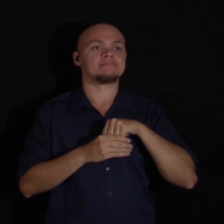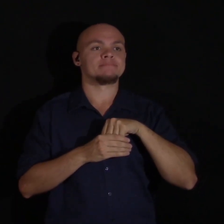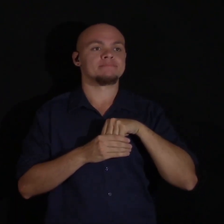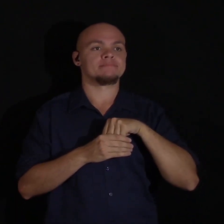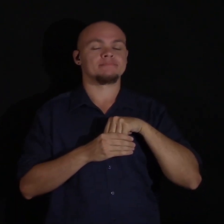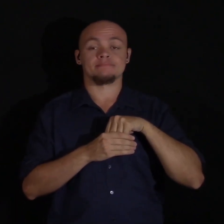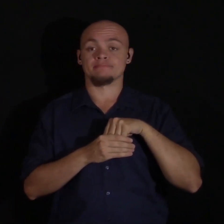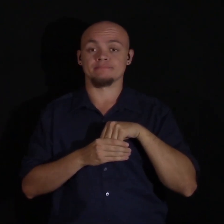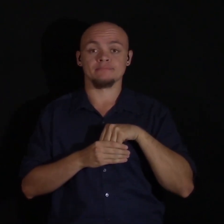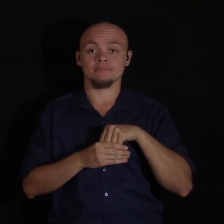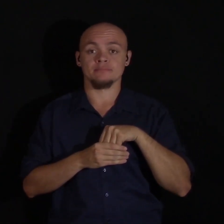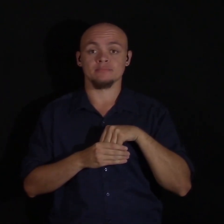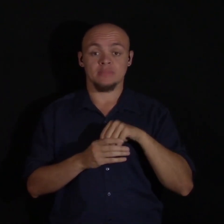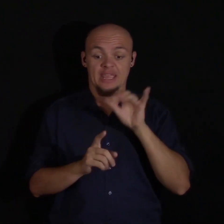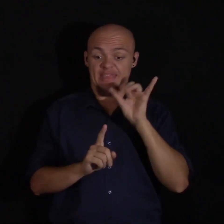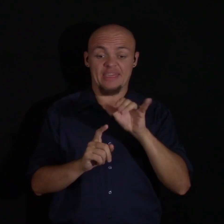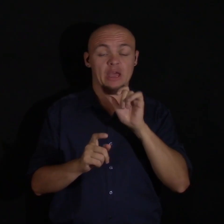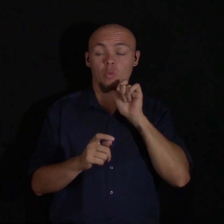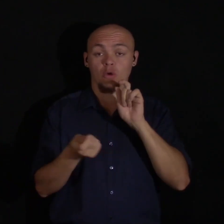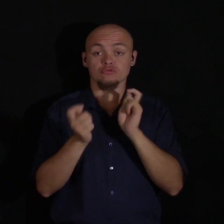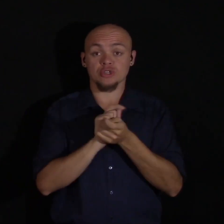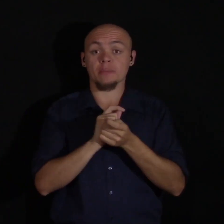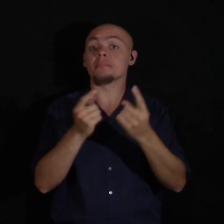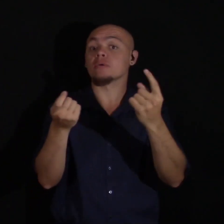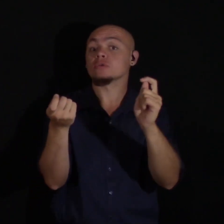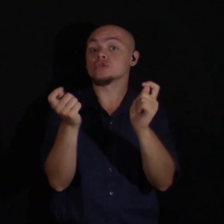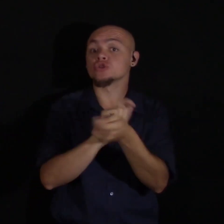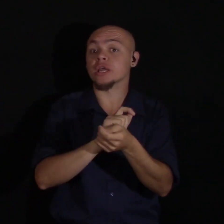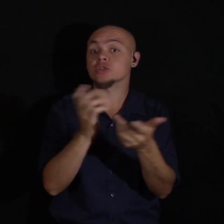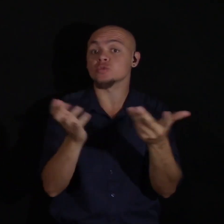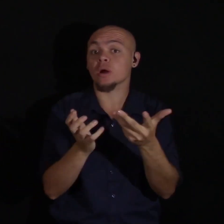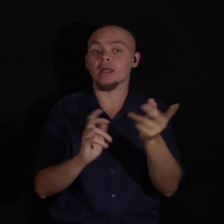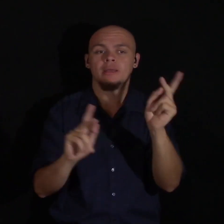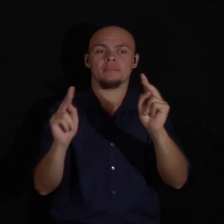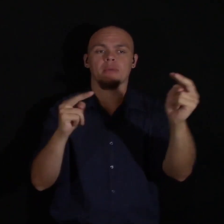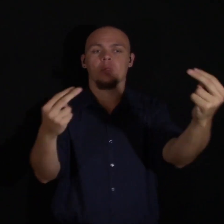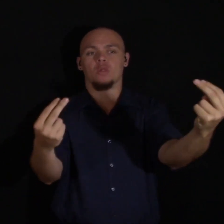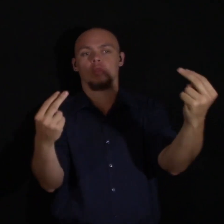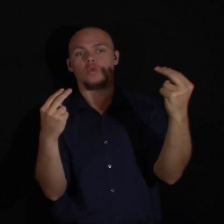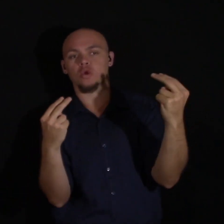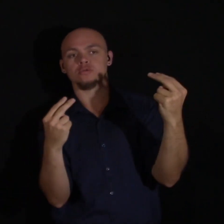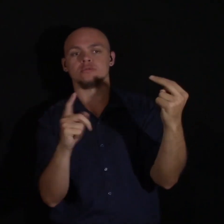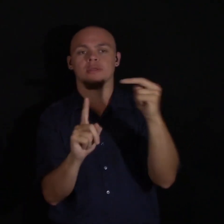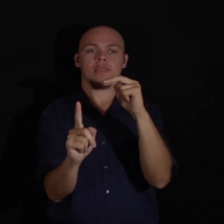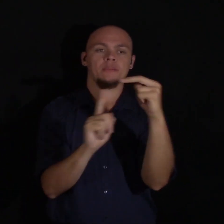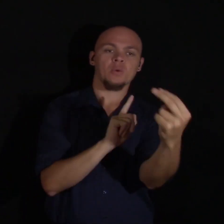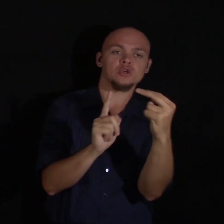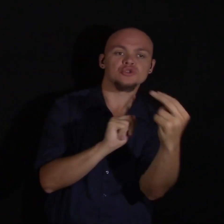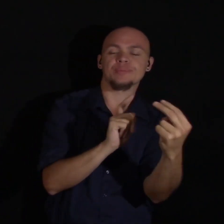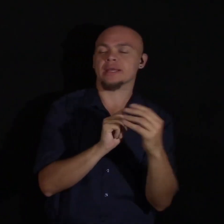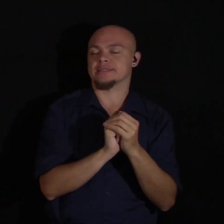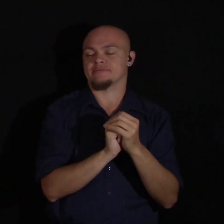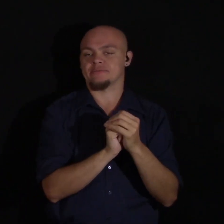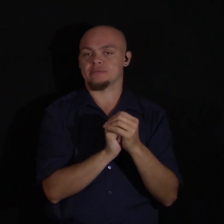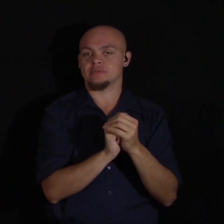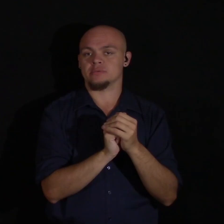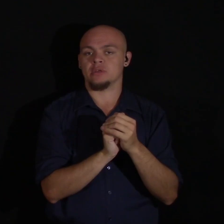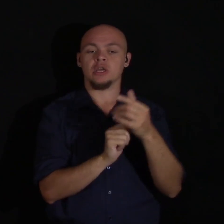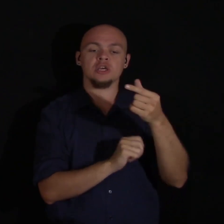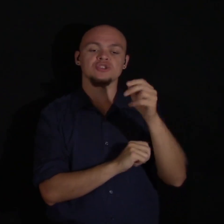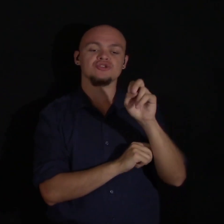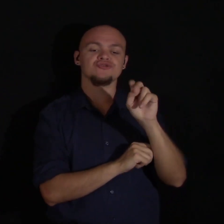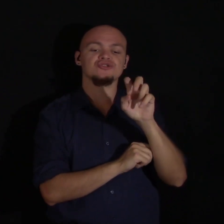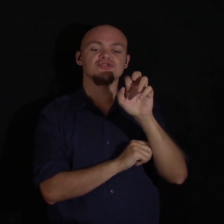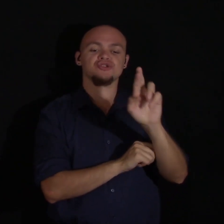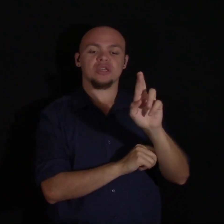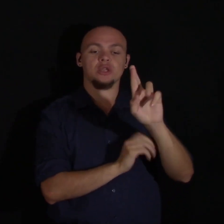And that isn't going to change. But what can change is people's outlook on us. People's perspective. People's perspective on gender roles